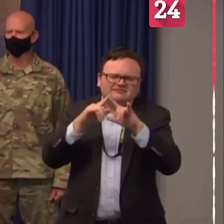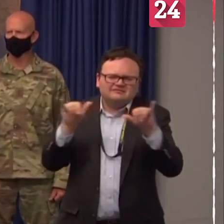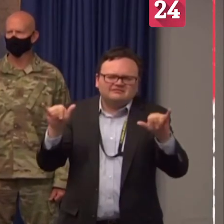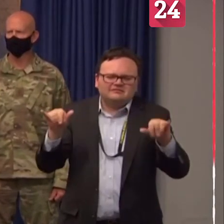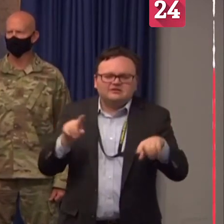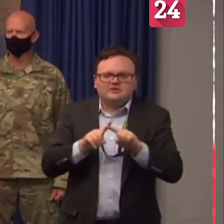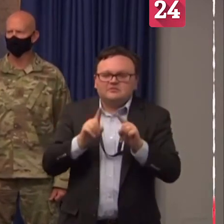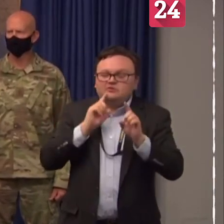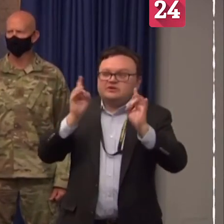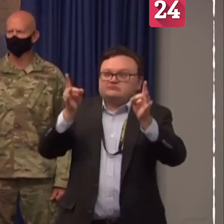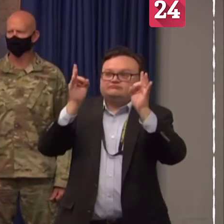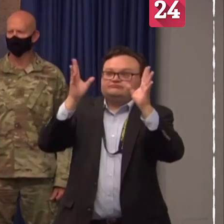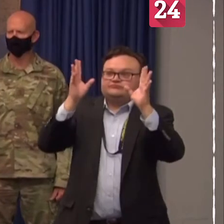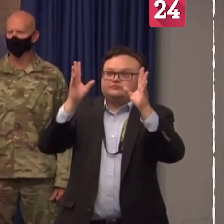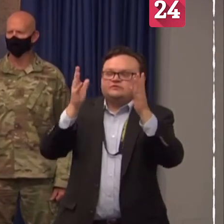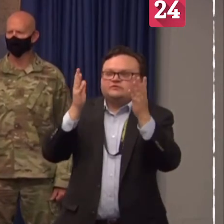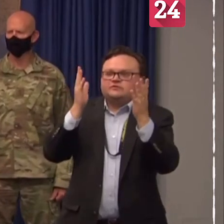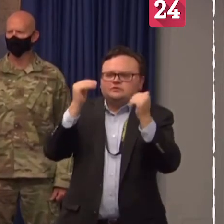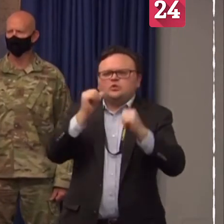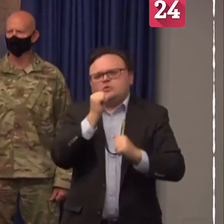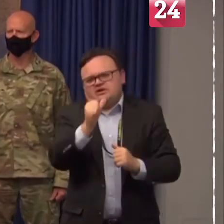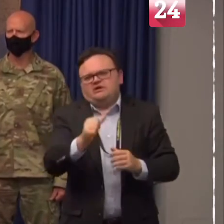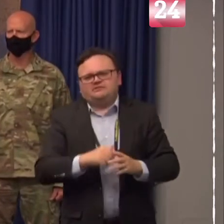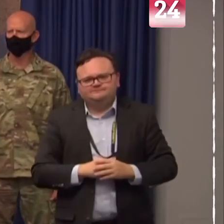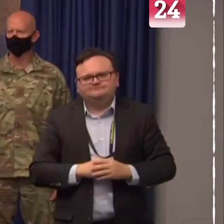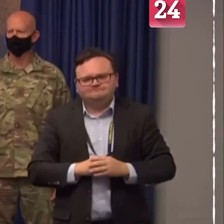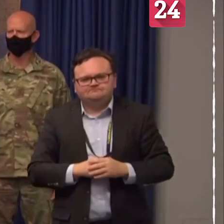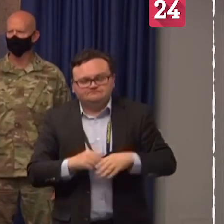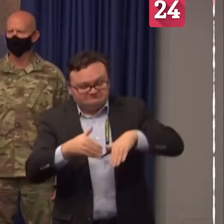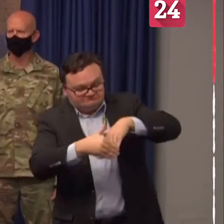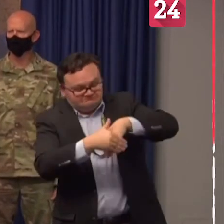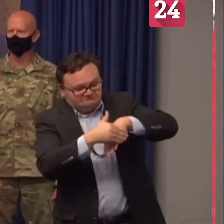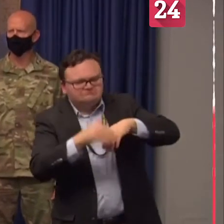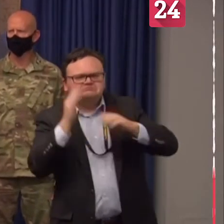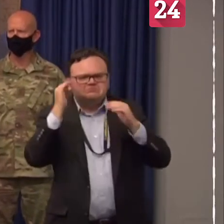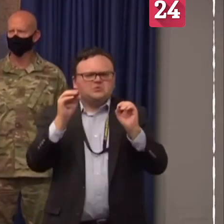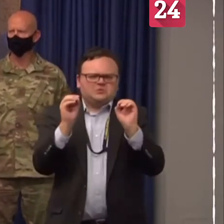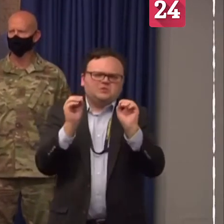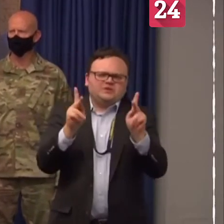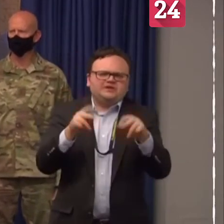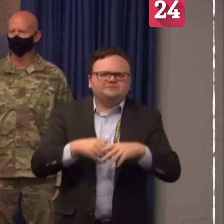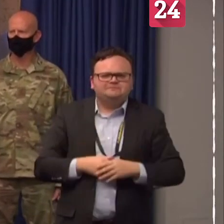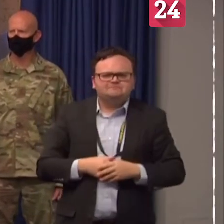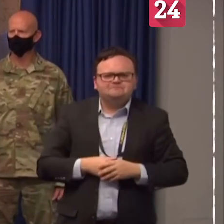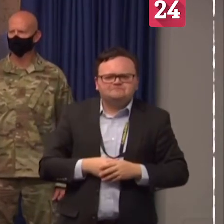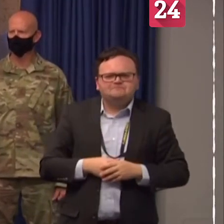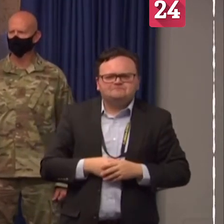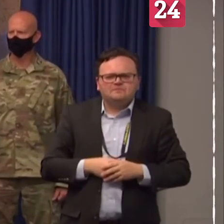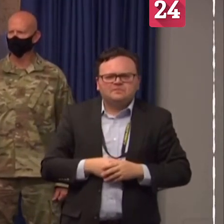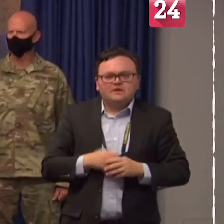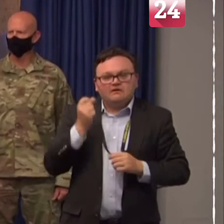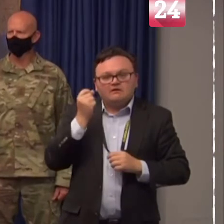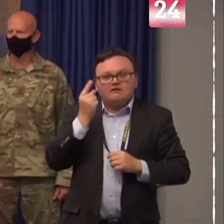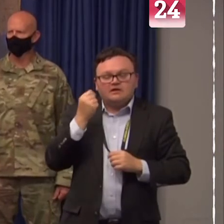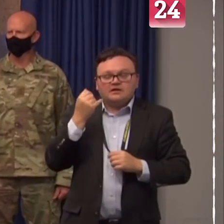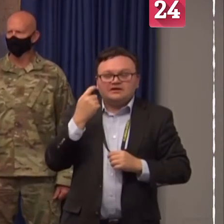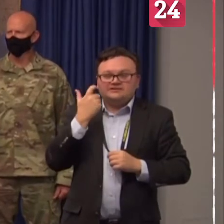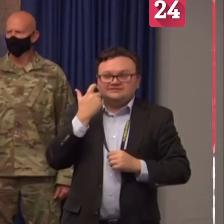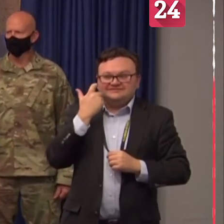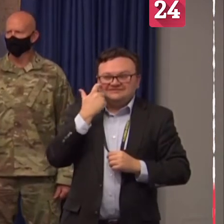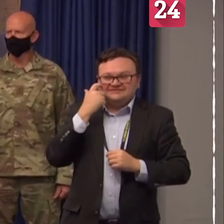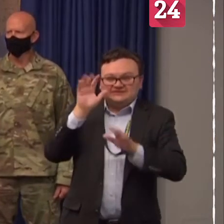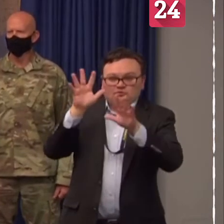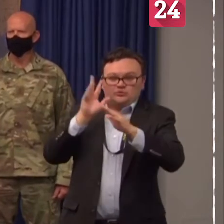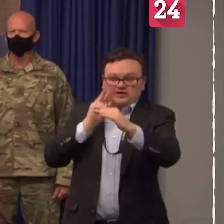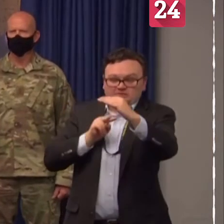in a significant way with the actual Florida coast. But the most recent forecast, it brings that eye